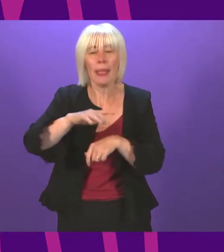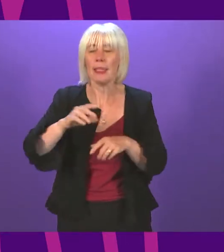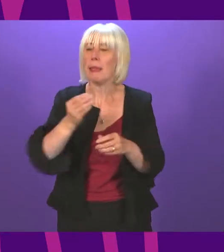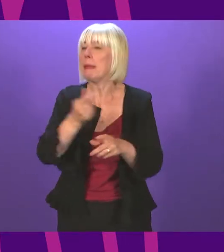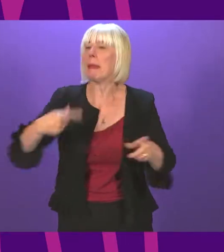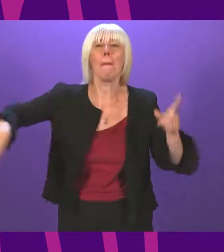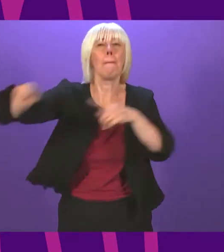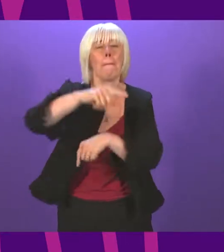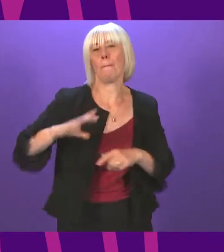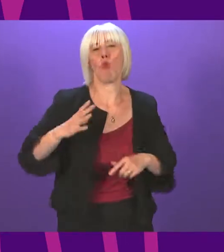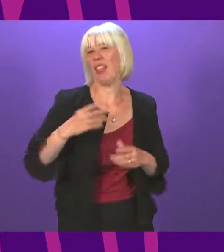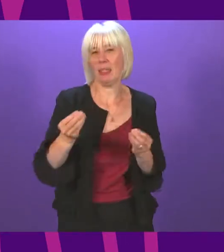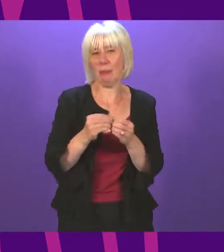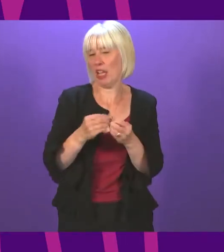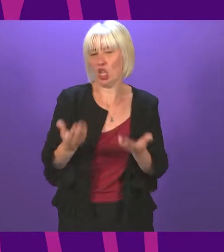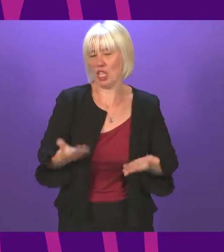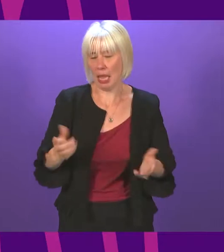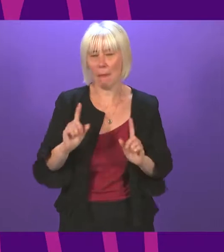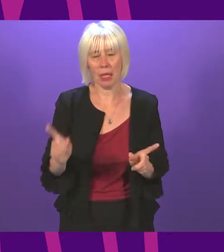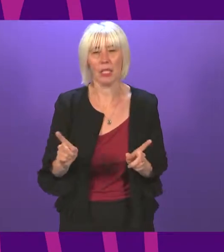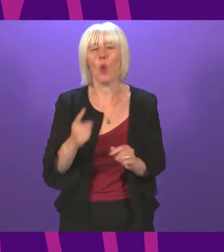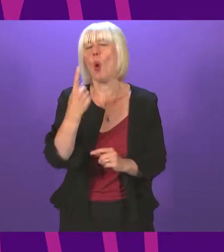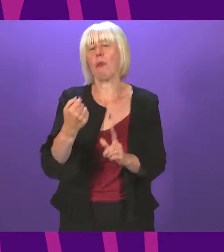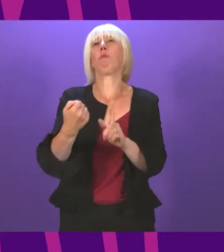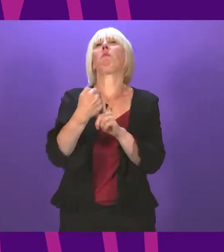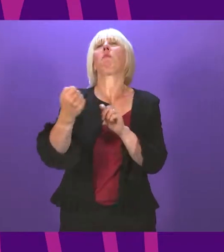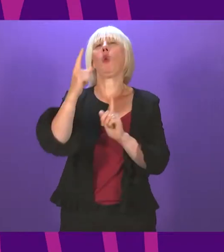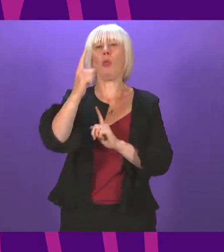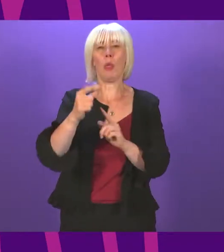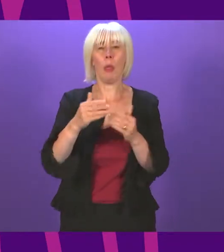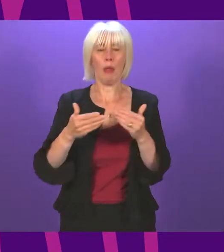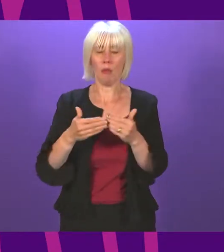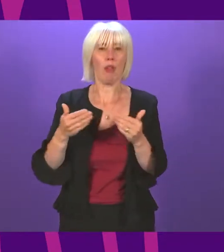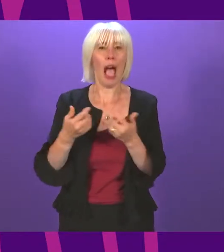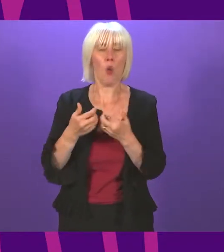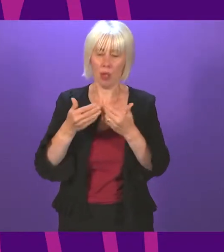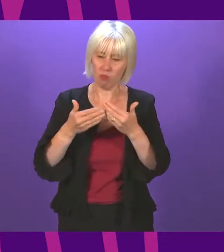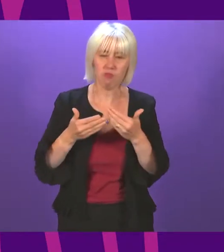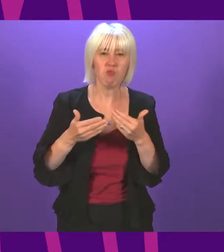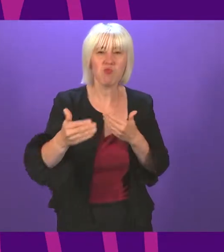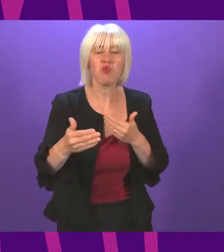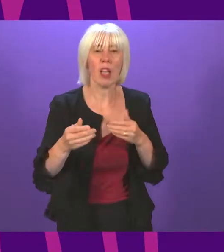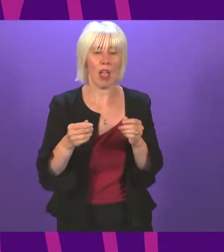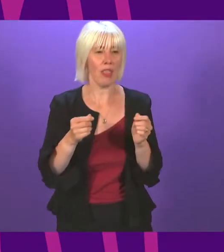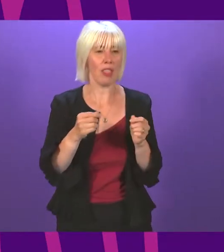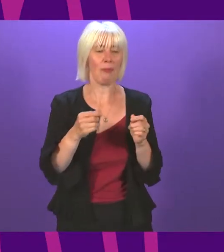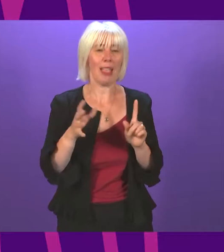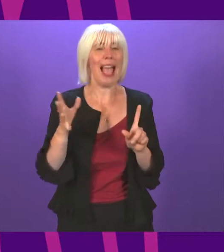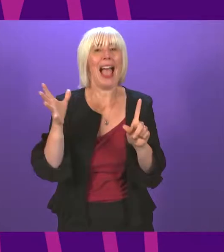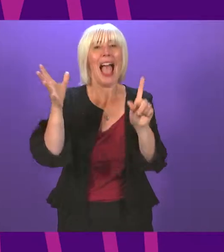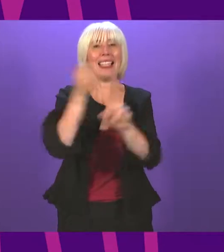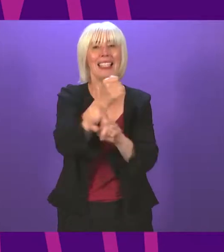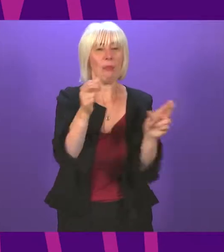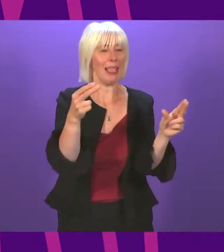have already mentioned them. One that sticks out is making further strides to improve the attainment gap through, for example,